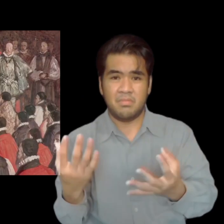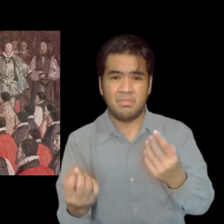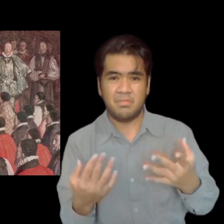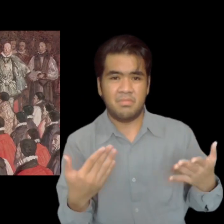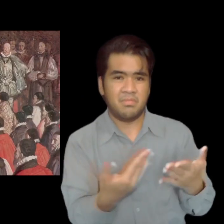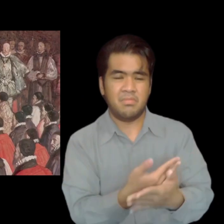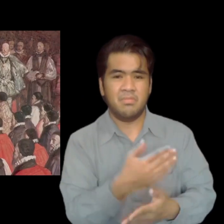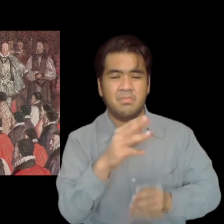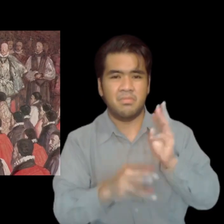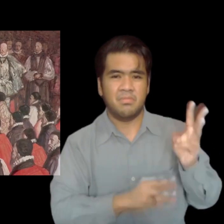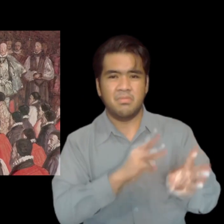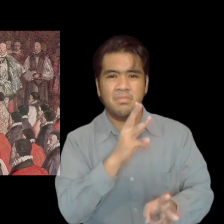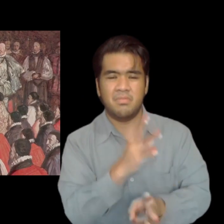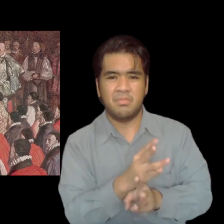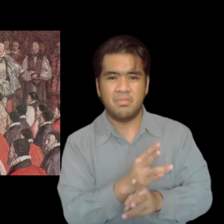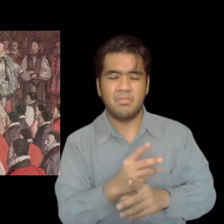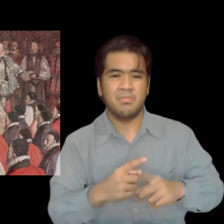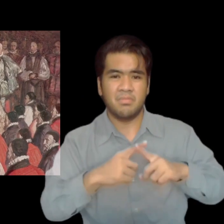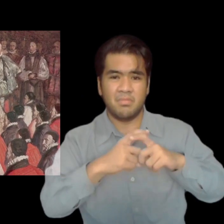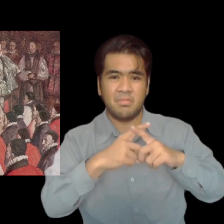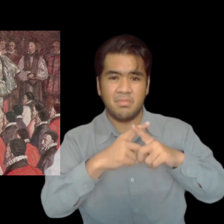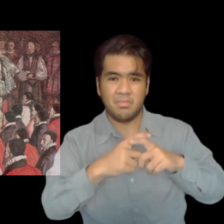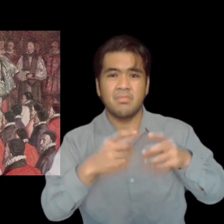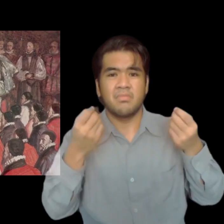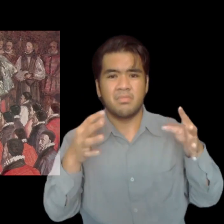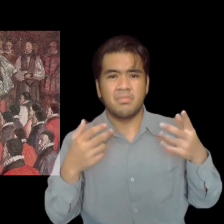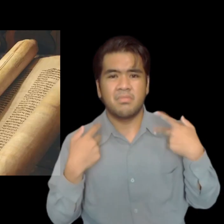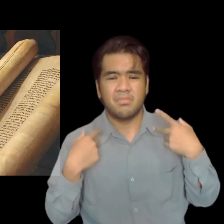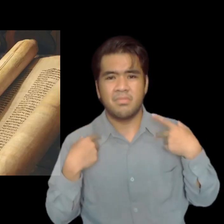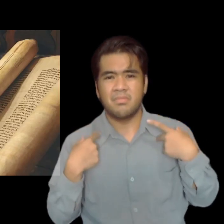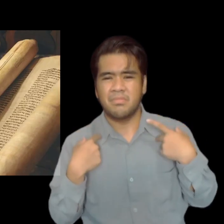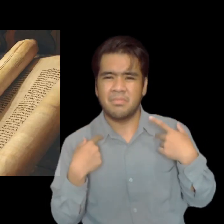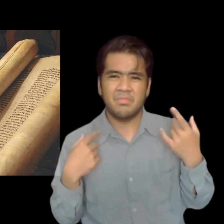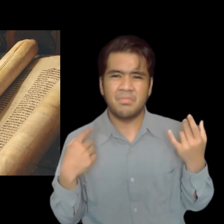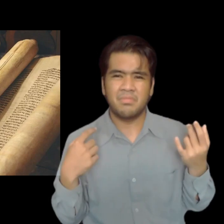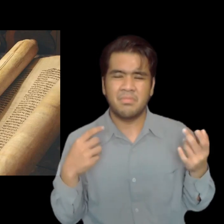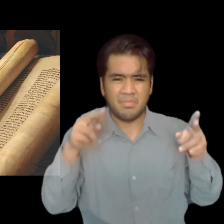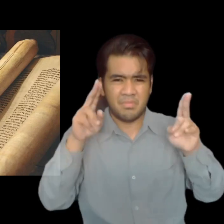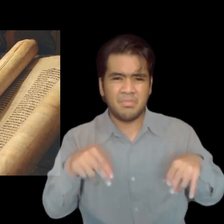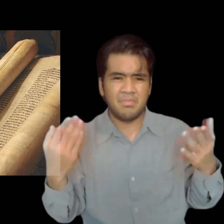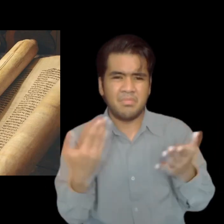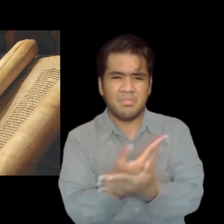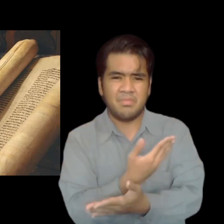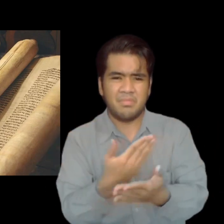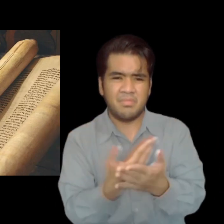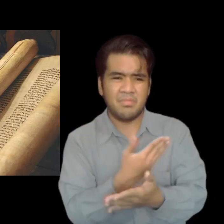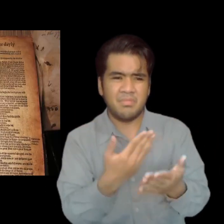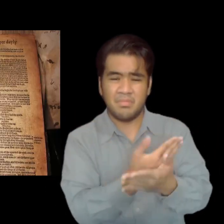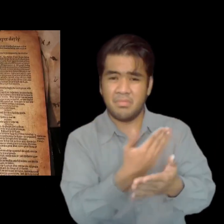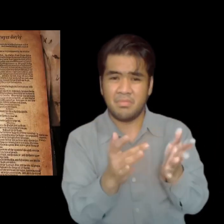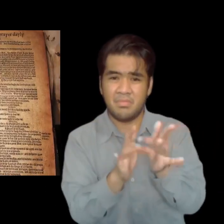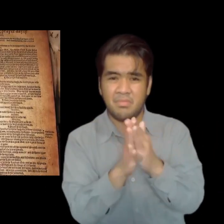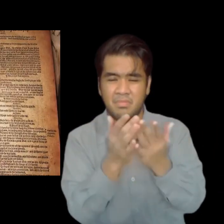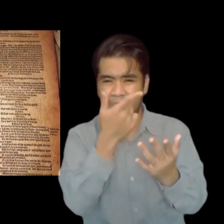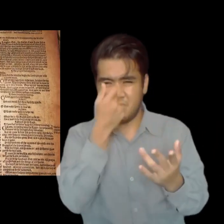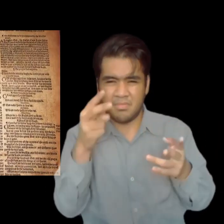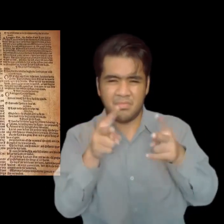51 scholars to re-translate the whole Bible from the original Hebrew and Greek manuscripts, and to remove those commentary notes,